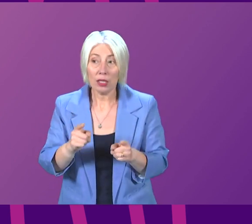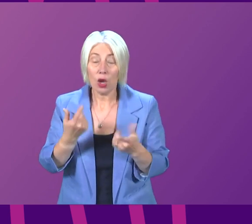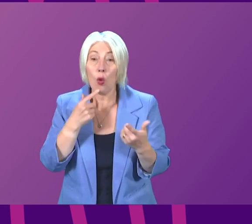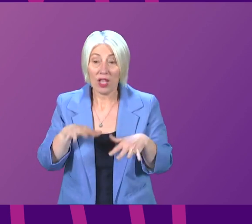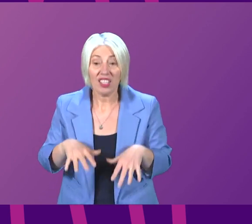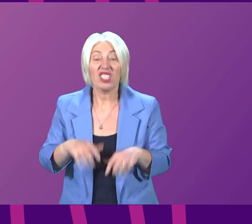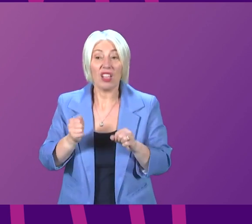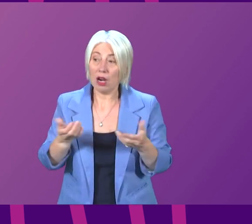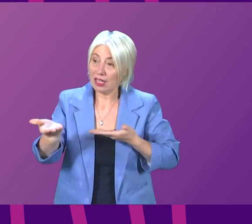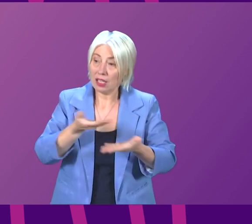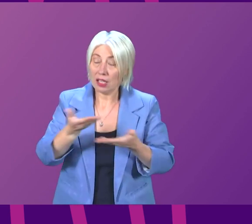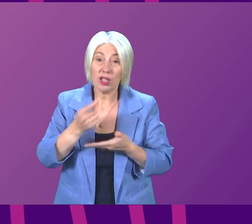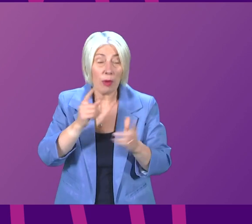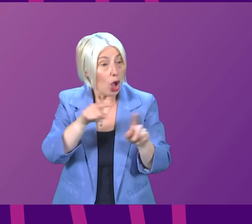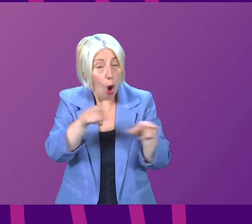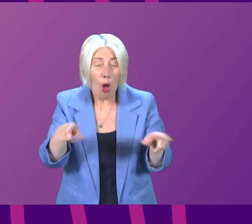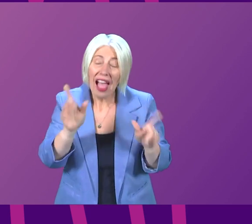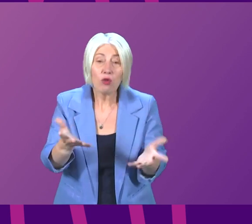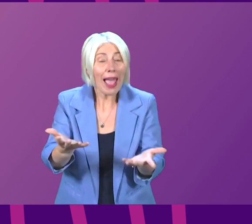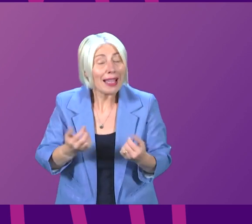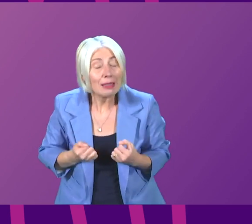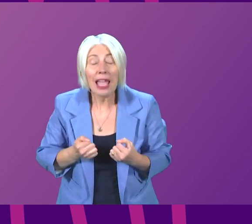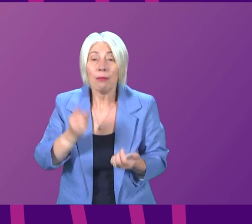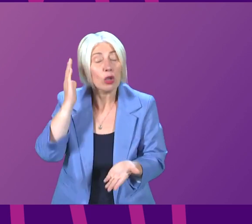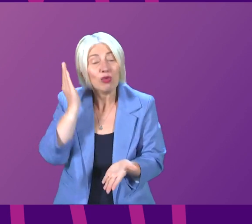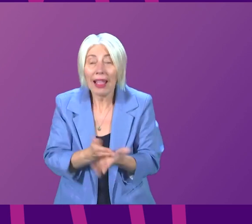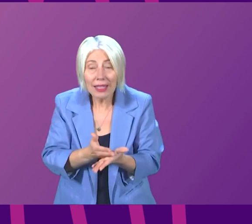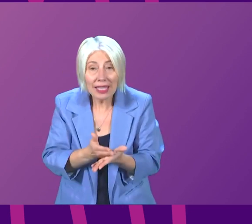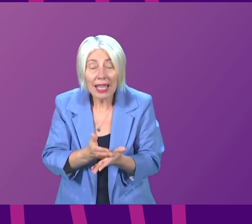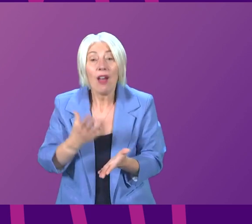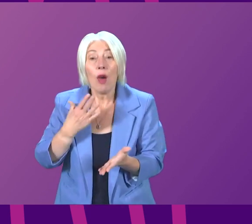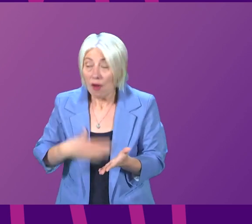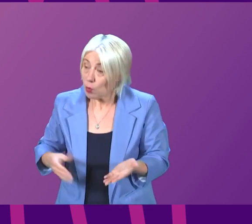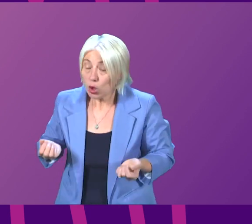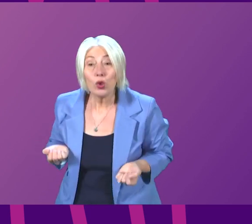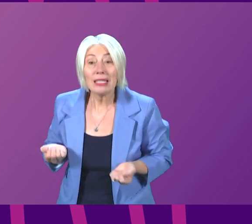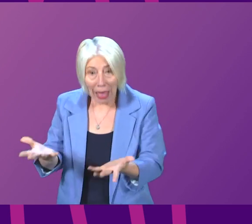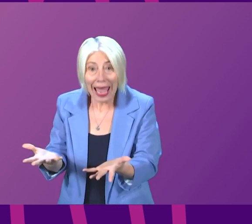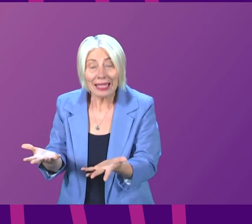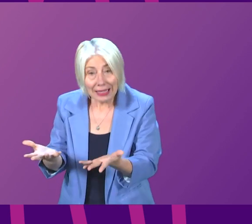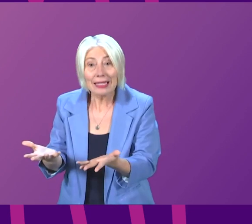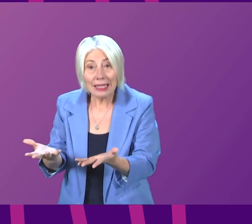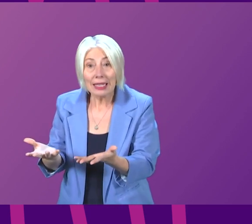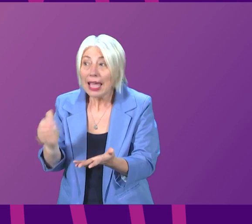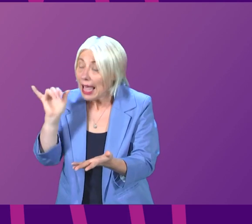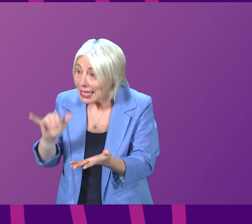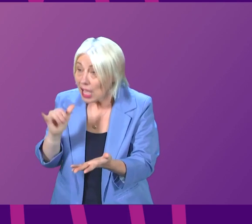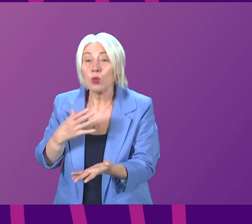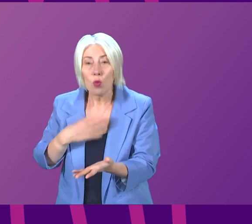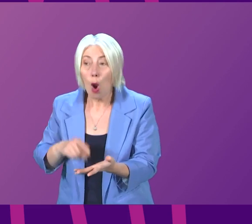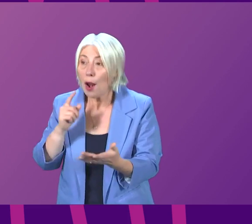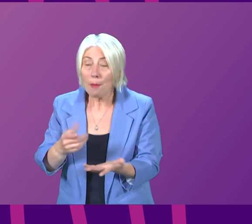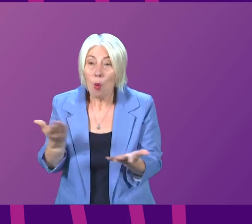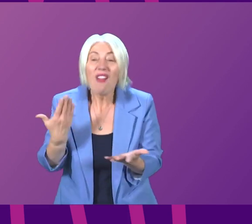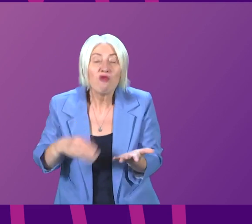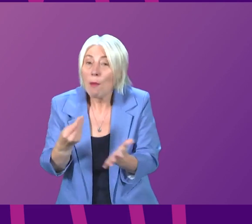discussion is accepting the reality. If we want to spend more on anything this year, as all of us, I think, do, that money has to be found elsewhere